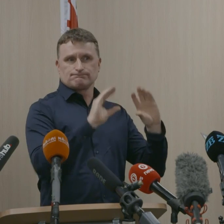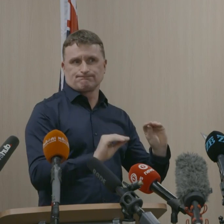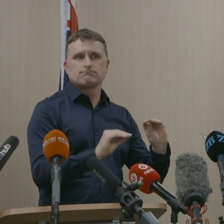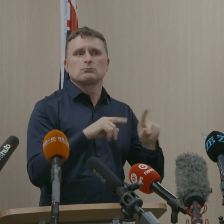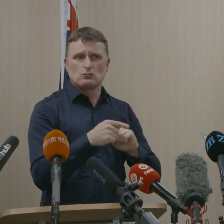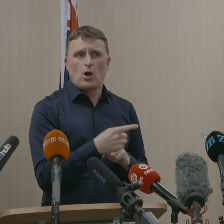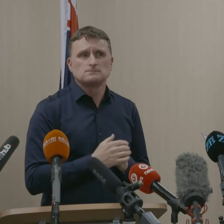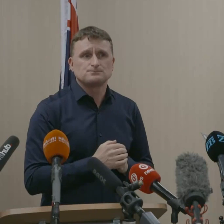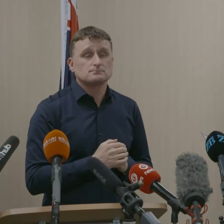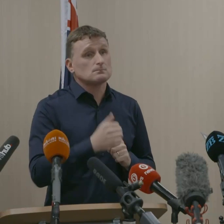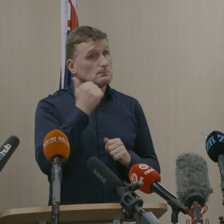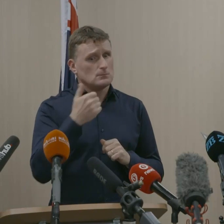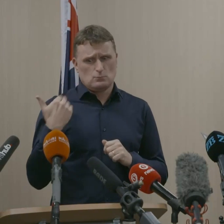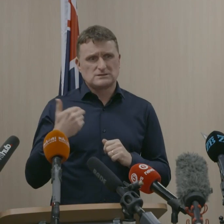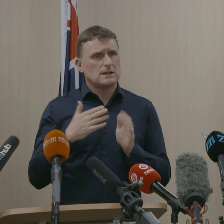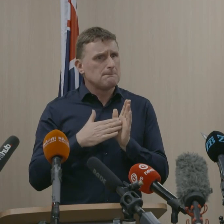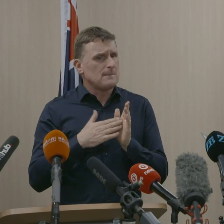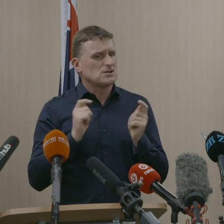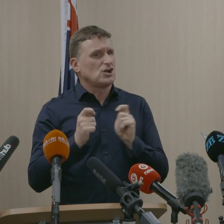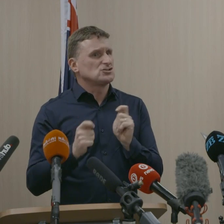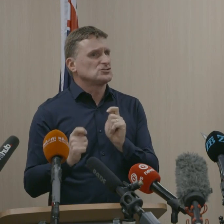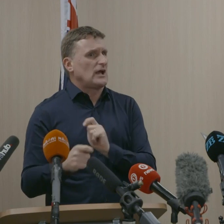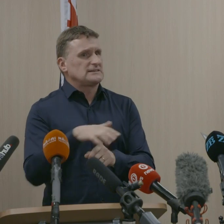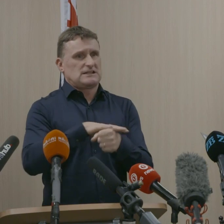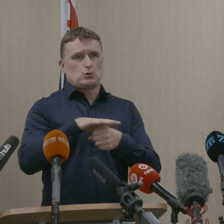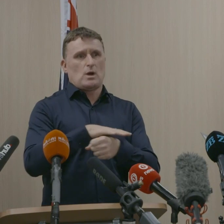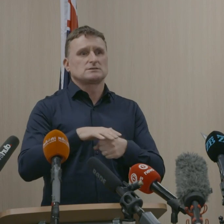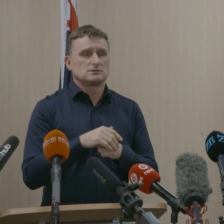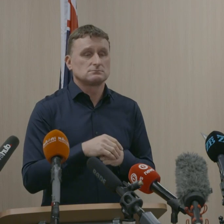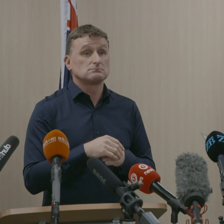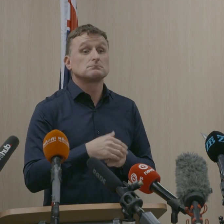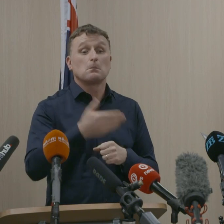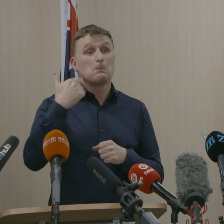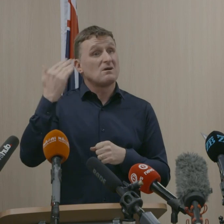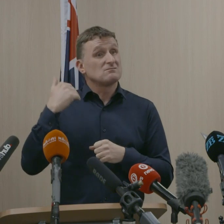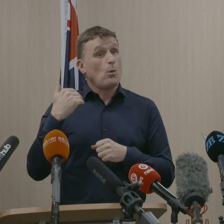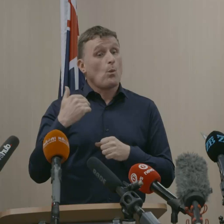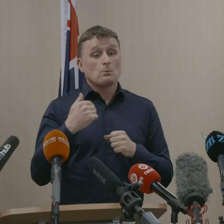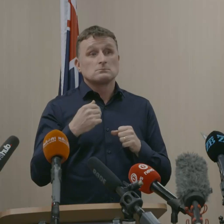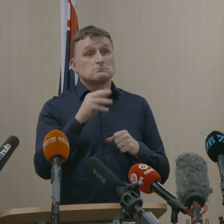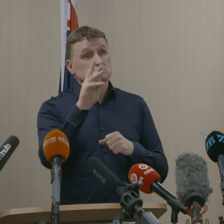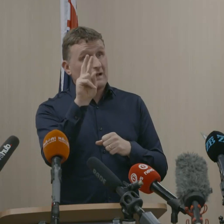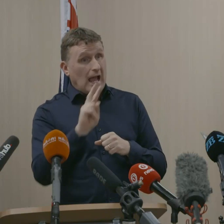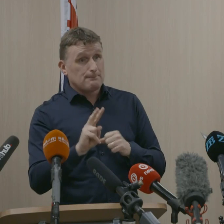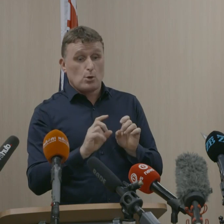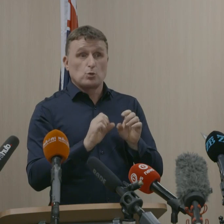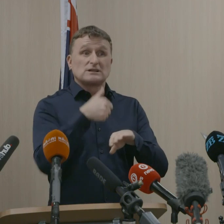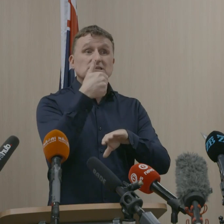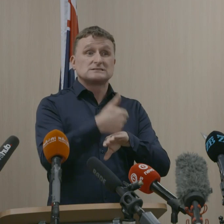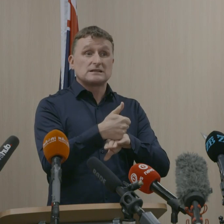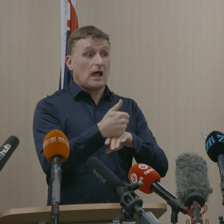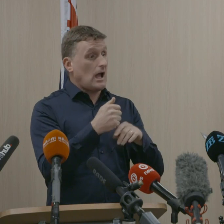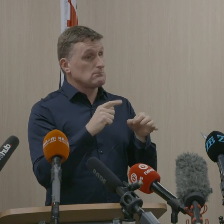it has changed in recent months. Since we set up quarantine-free travel with Australia some months ago, more than 200